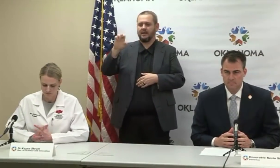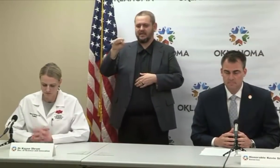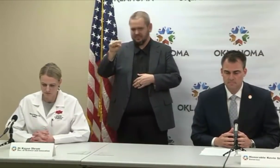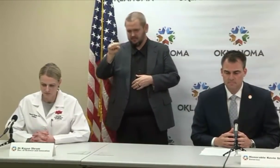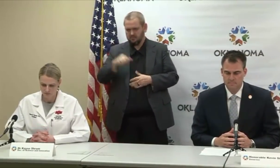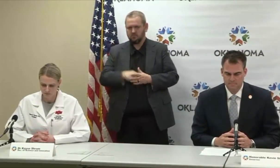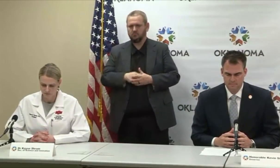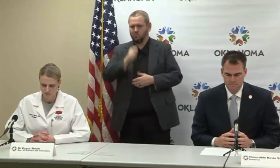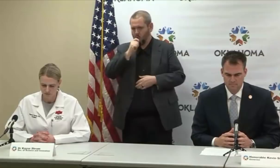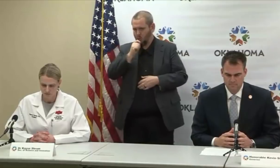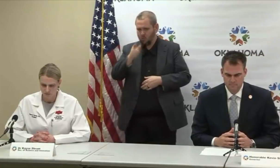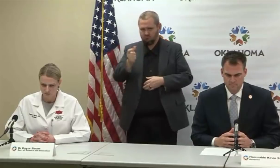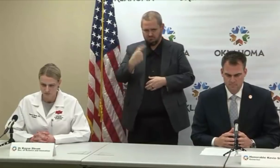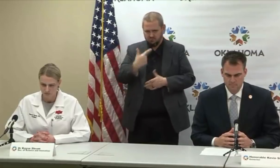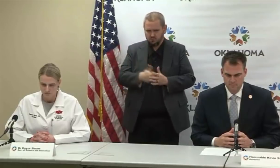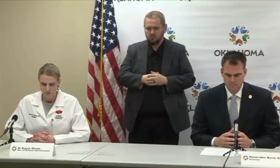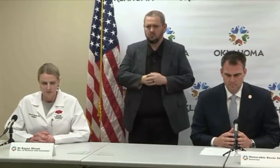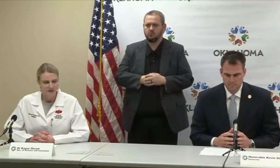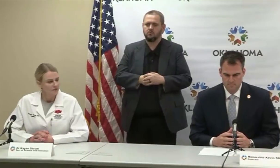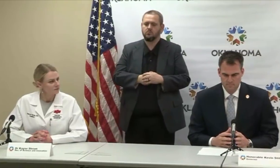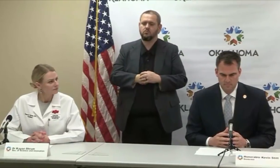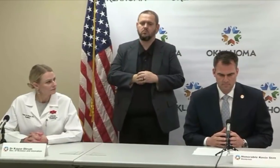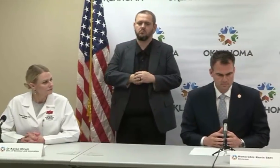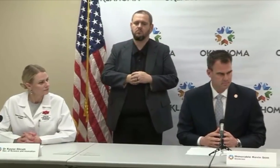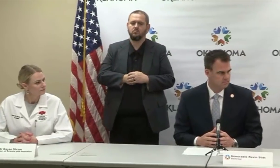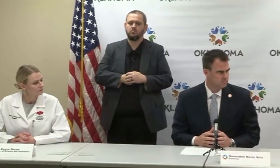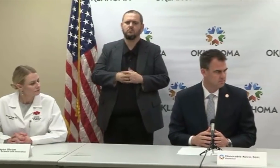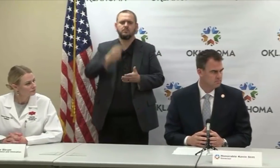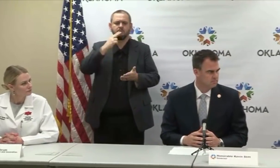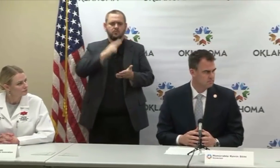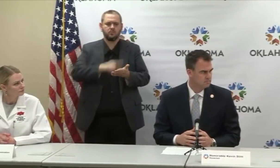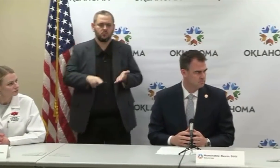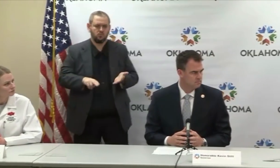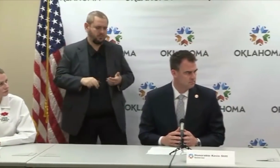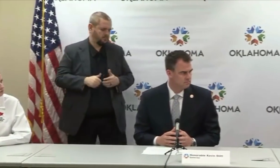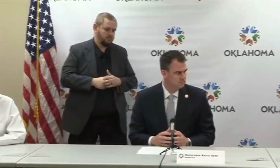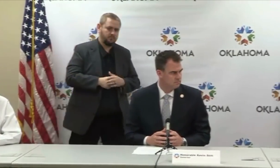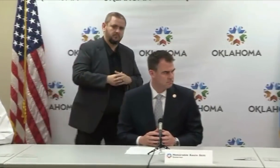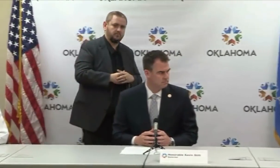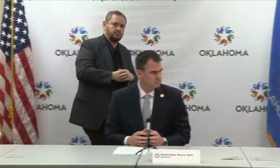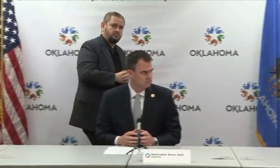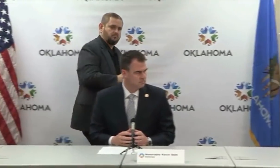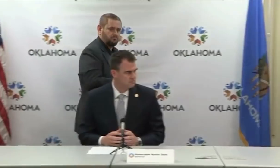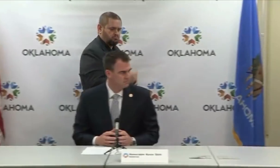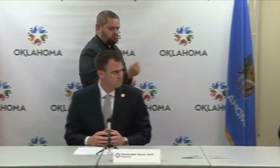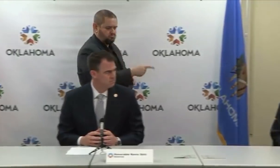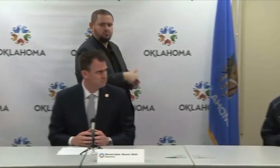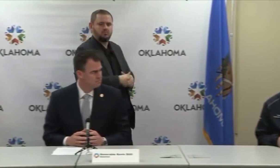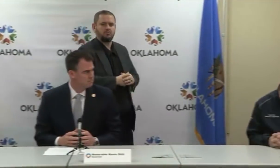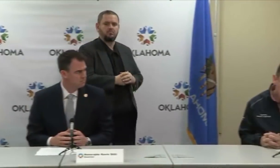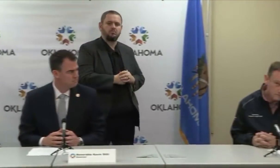Hi. Secretary Lovebridge, do have a good idea of what the ideal number of ventilators are for the state?